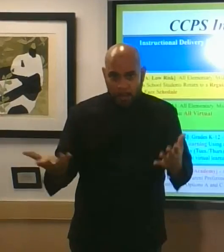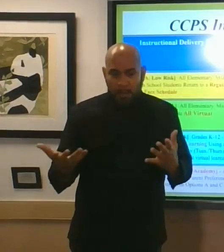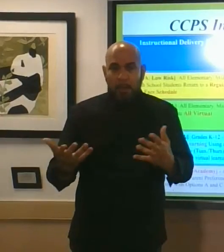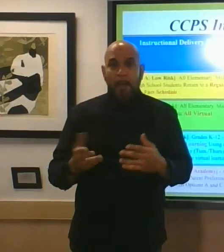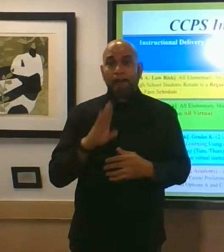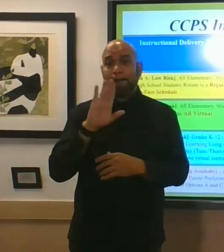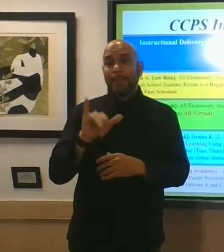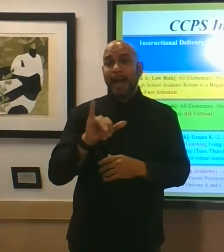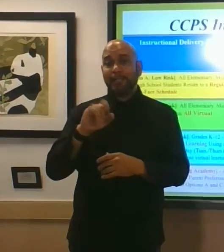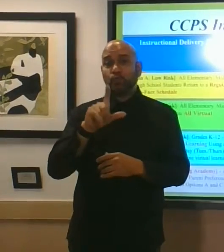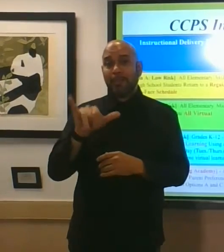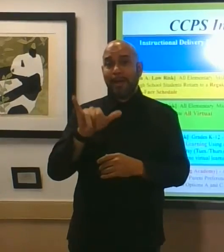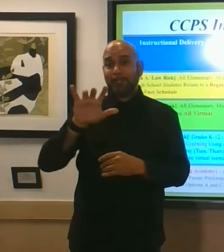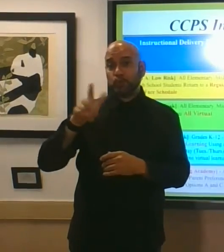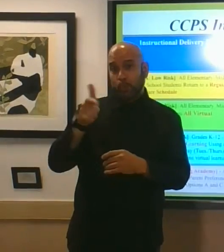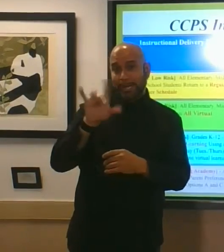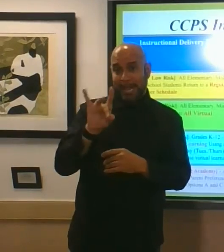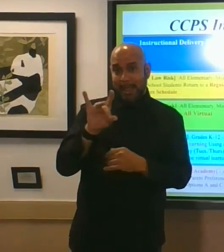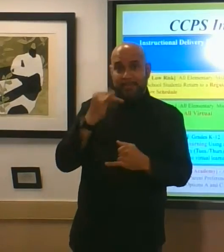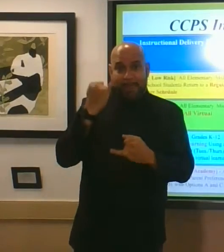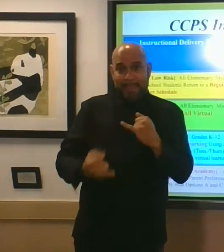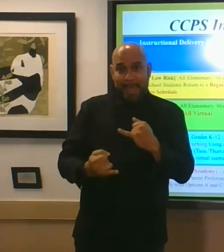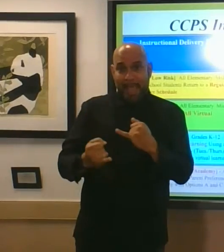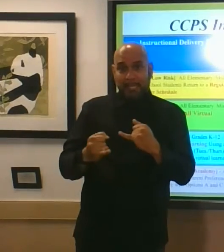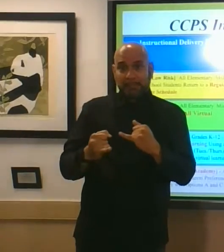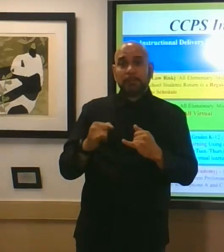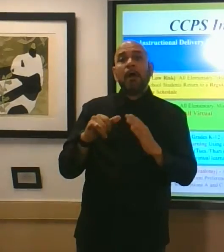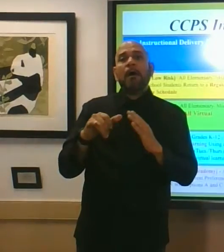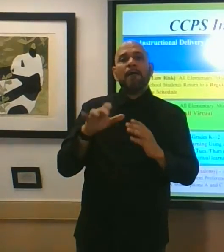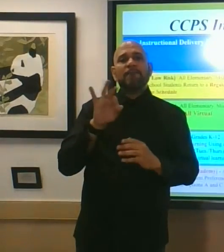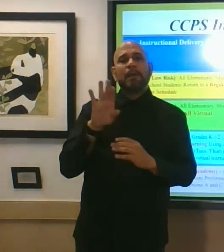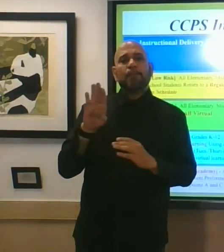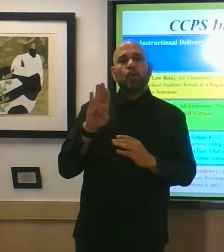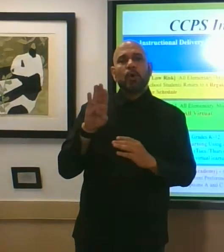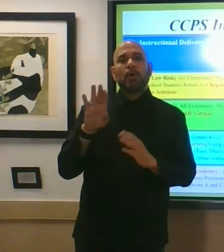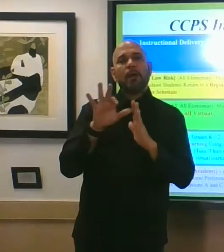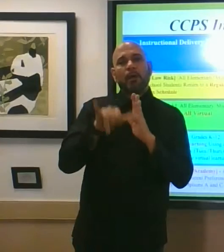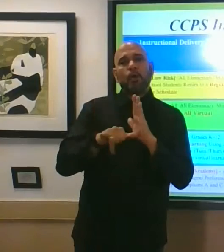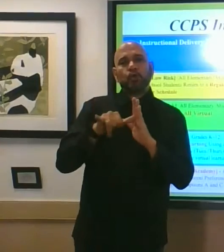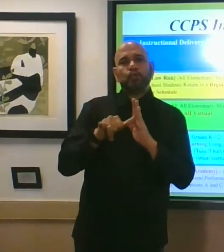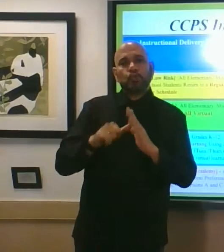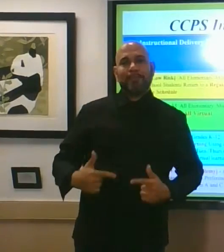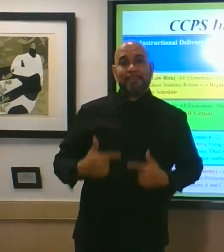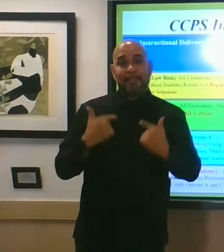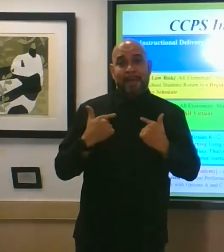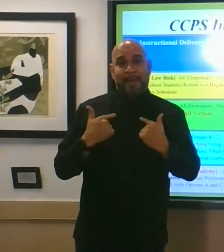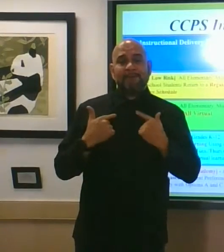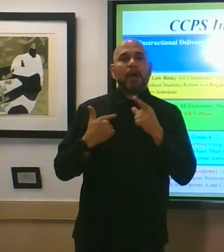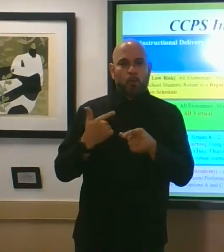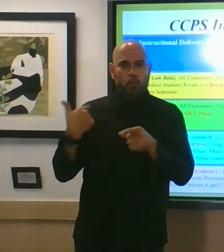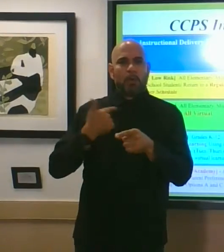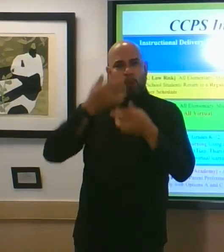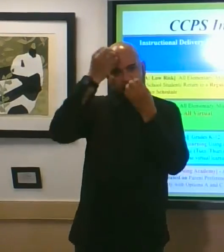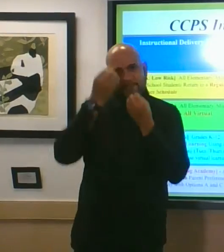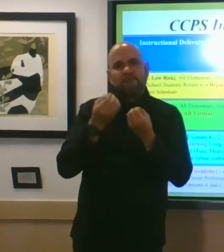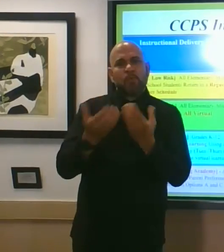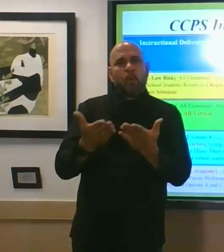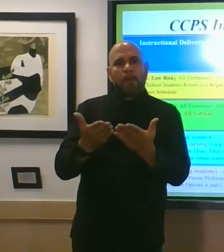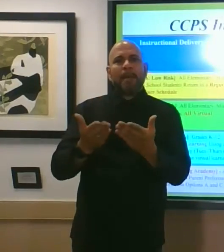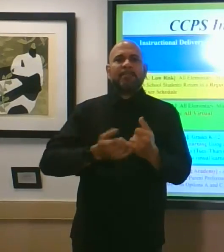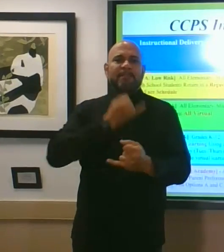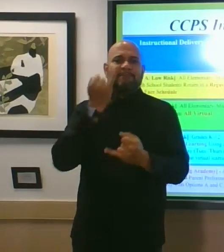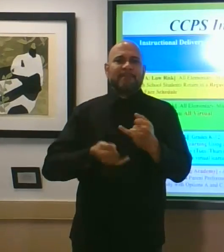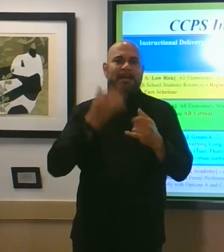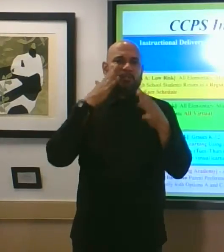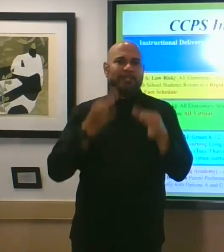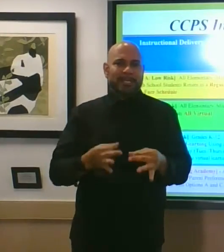last facebook live session before school begins on august 3rd we will convey our final decision the model that